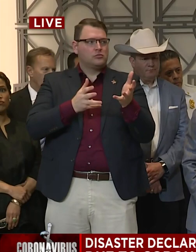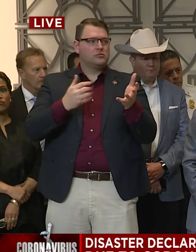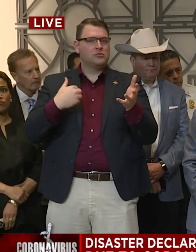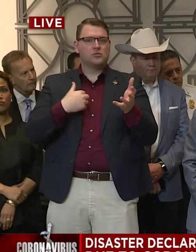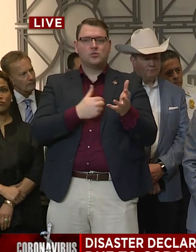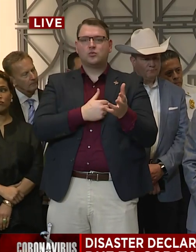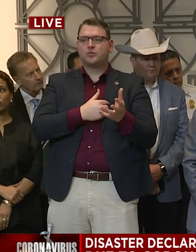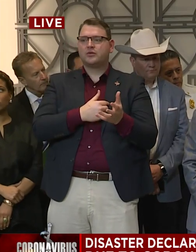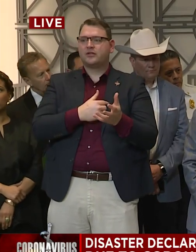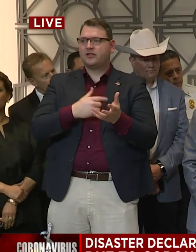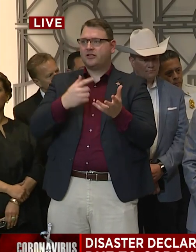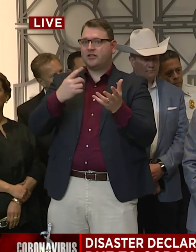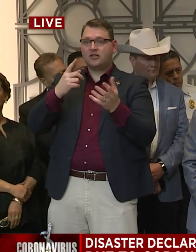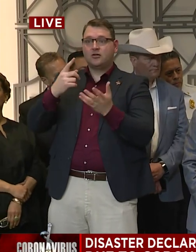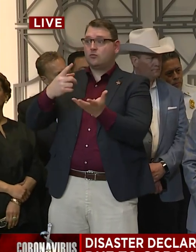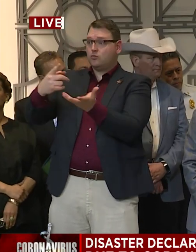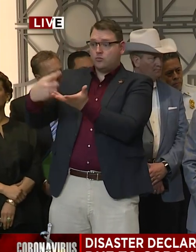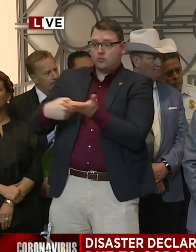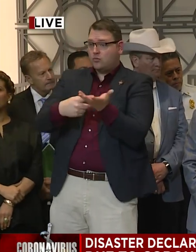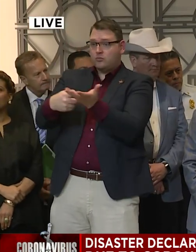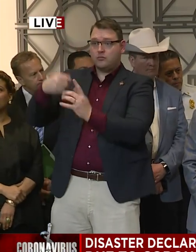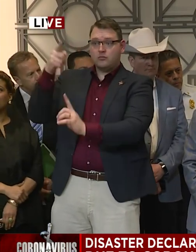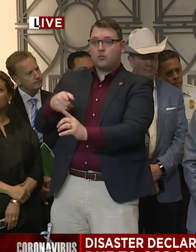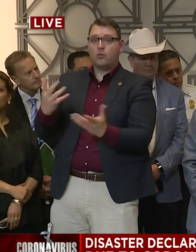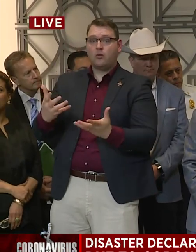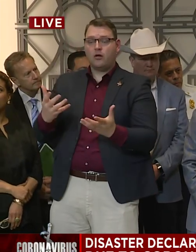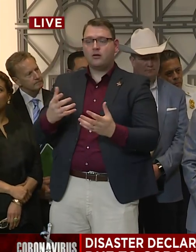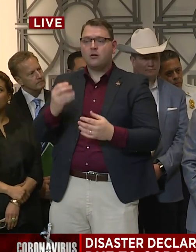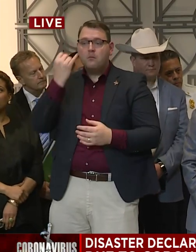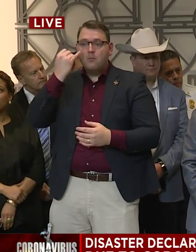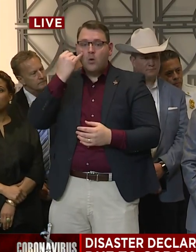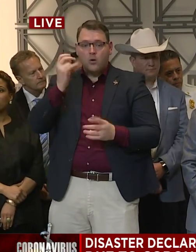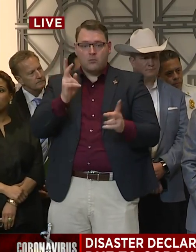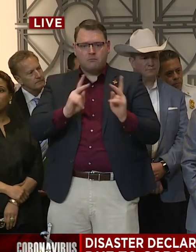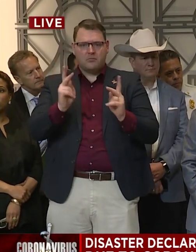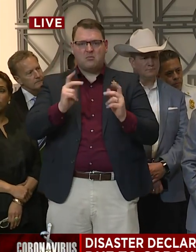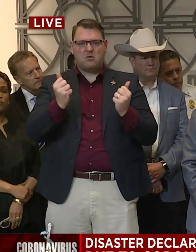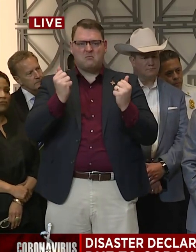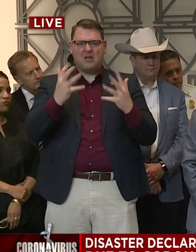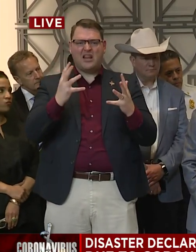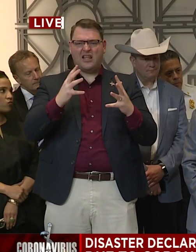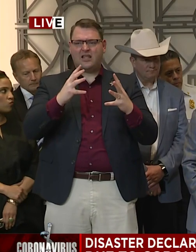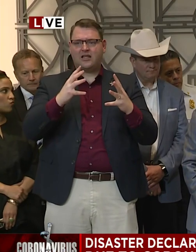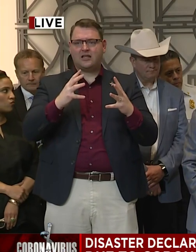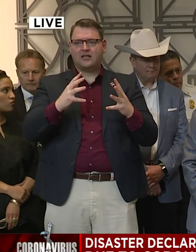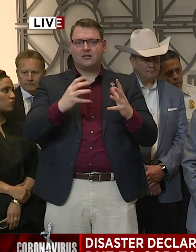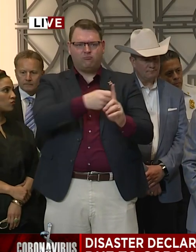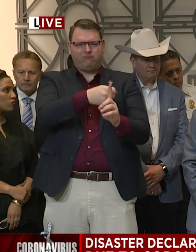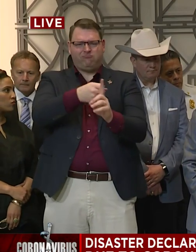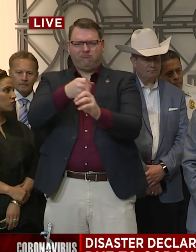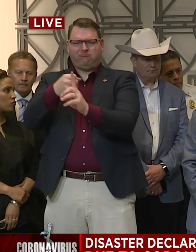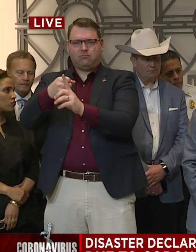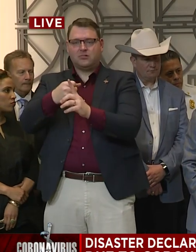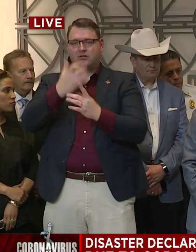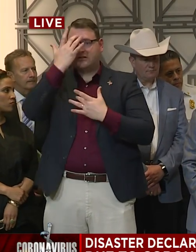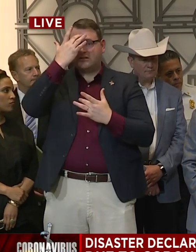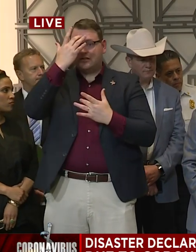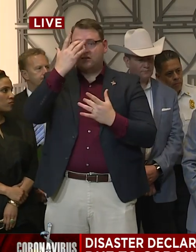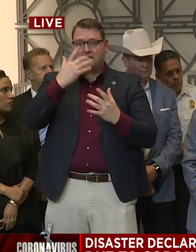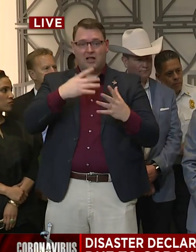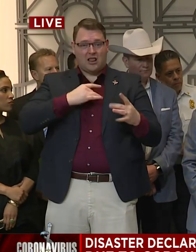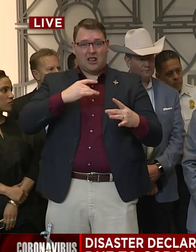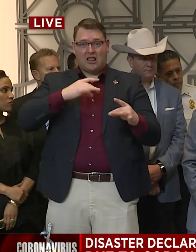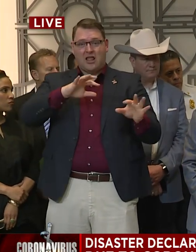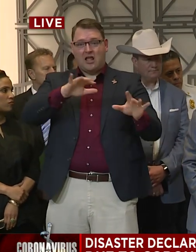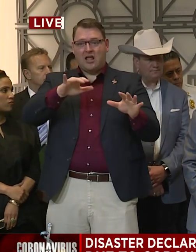capacity for patients who require hospitalization. We've been talking about surge capacity for the emergency department. And we've been talking about surge capacity for